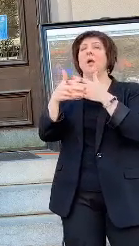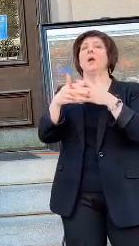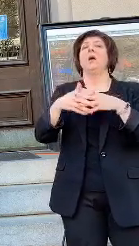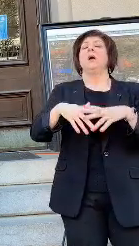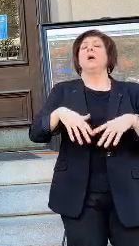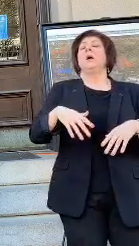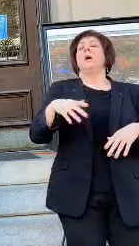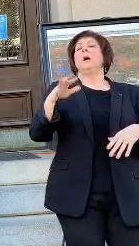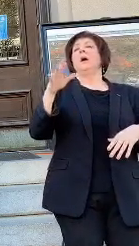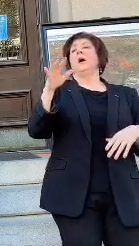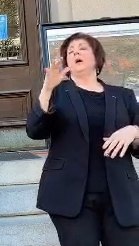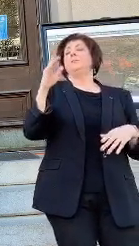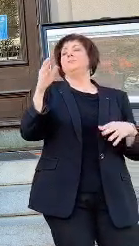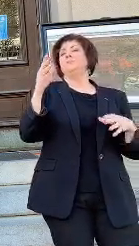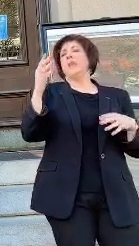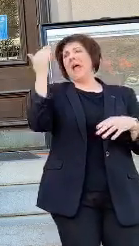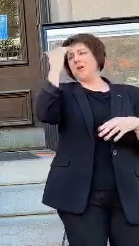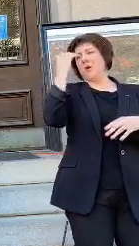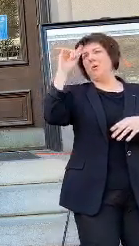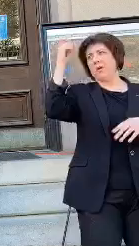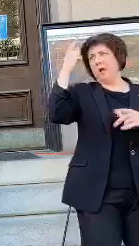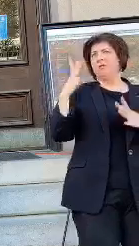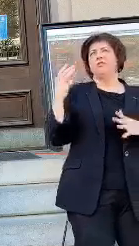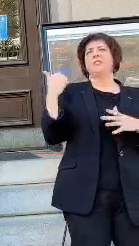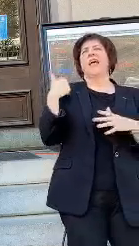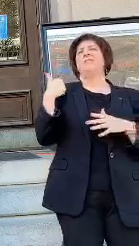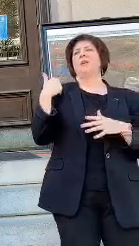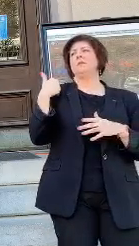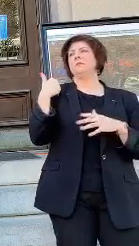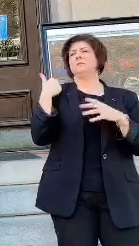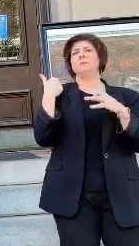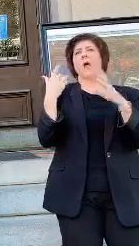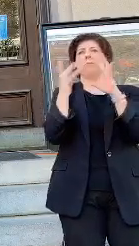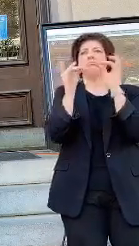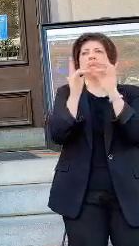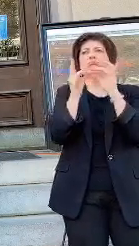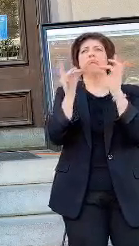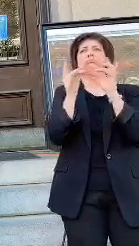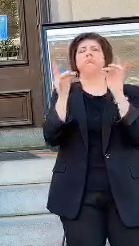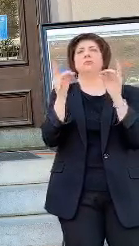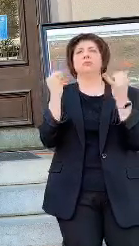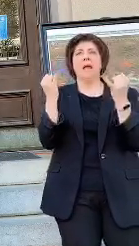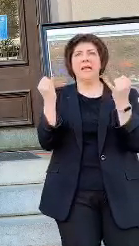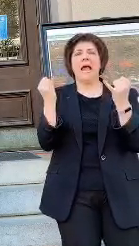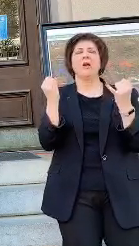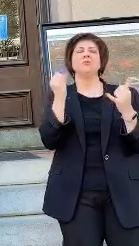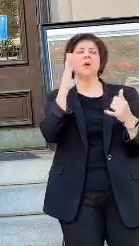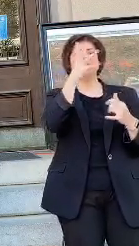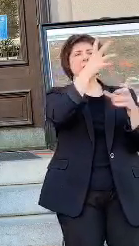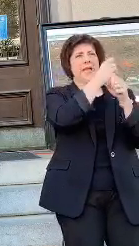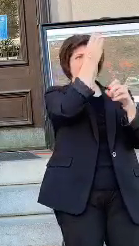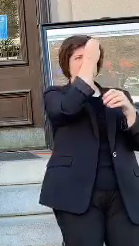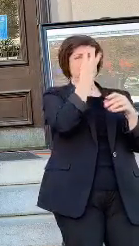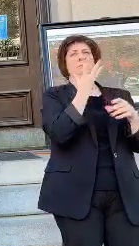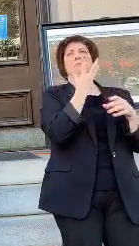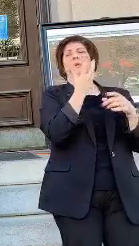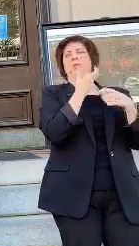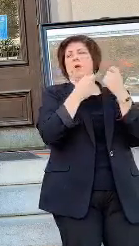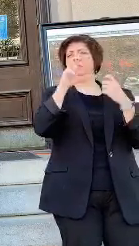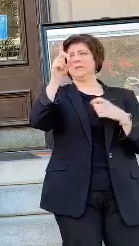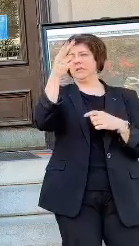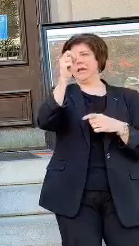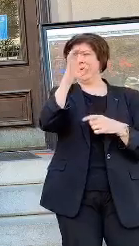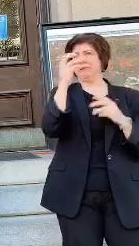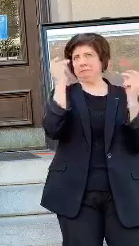Over the, I know the governor's actually having a press conference right now, so I'll get the updated information from DHA post-haste.